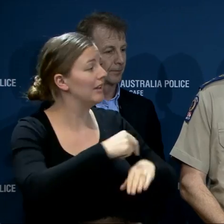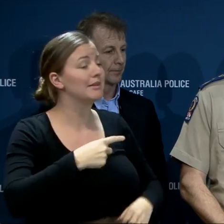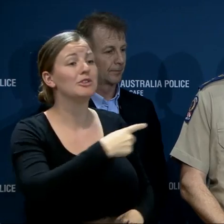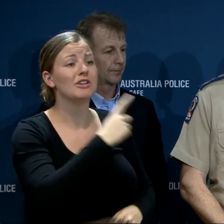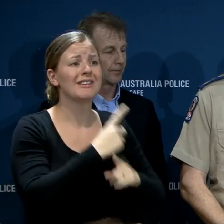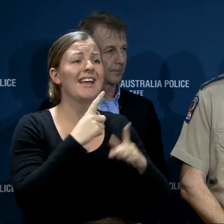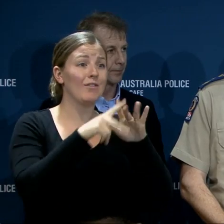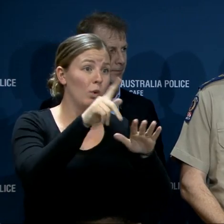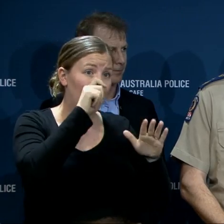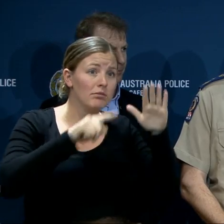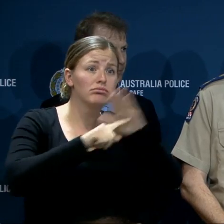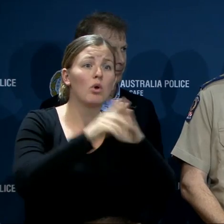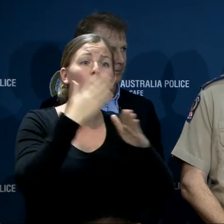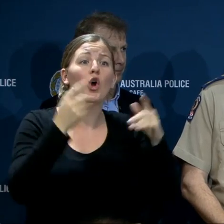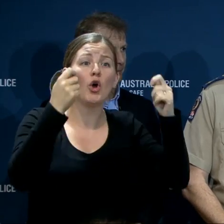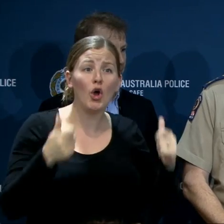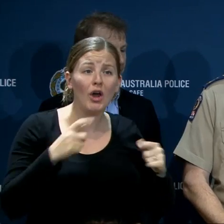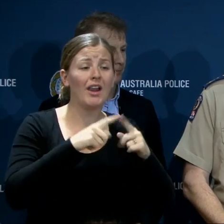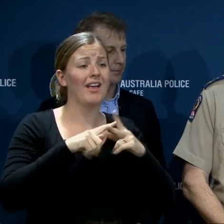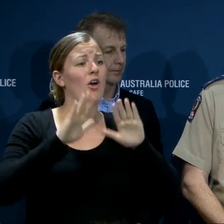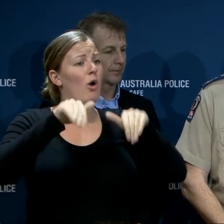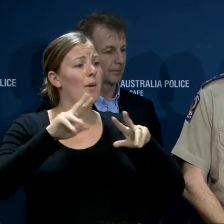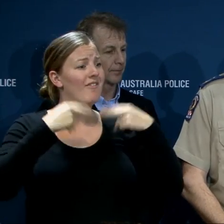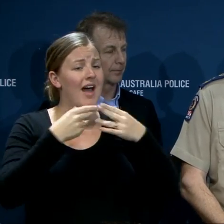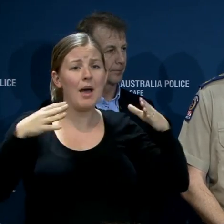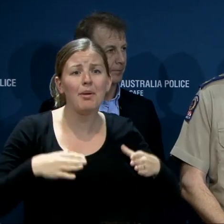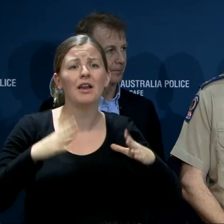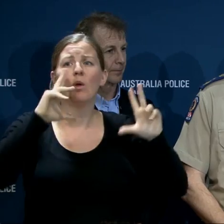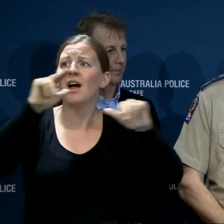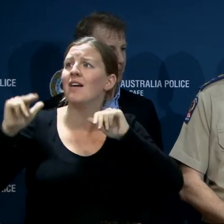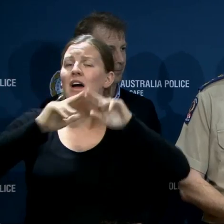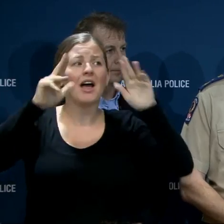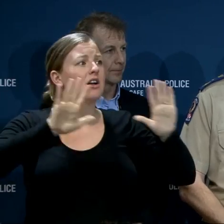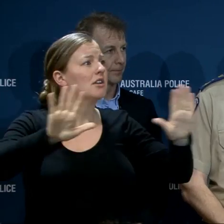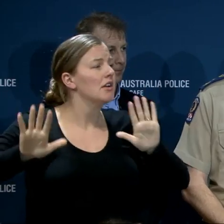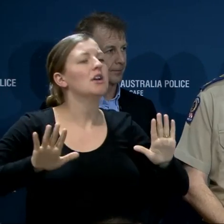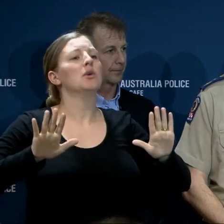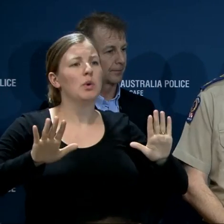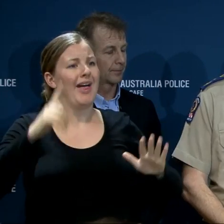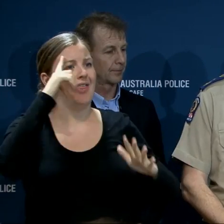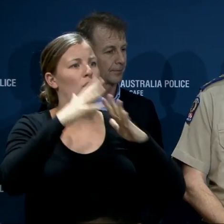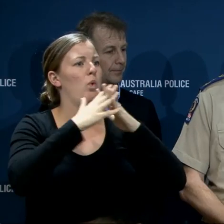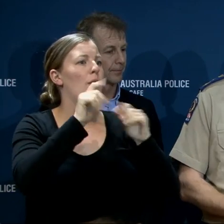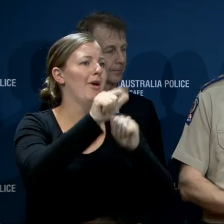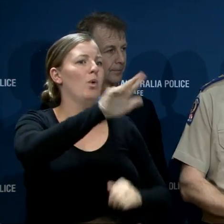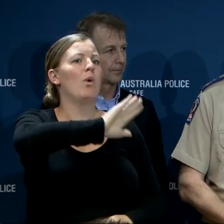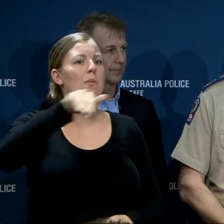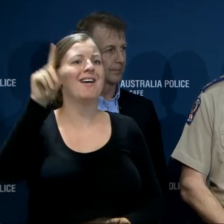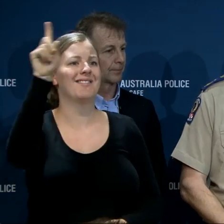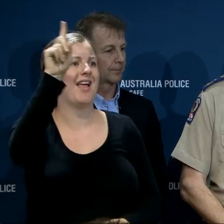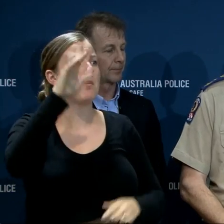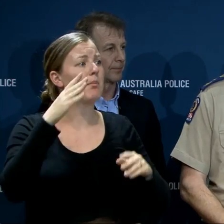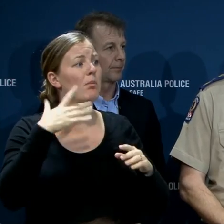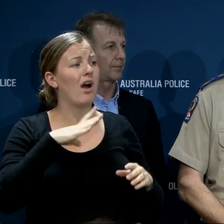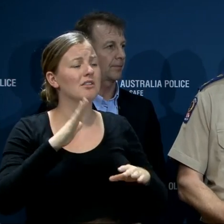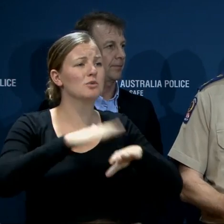able to leave work early and secure your family and property do so it would be good to to make your way home before we start to see these